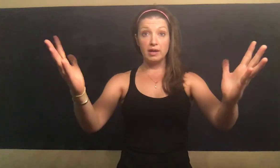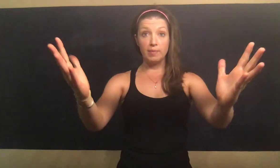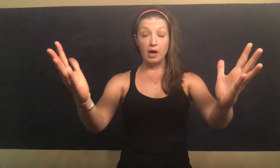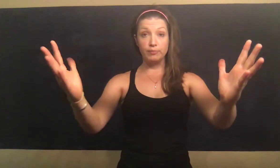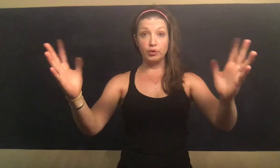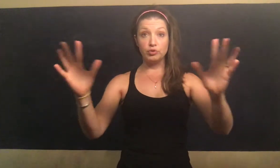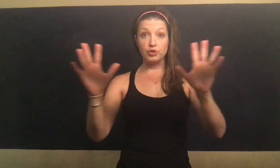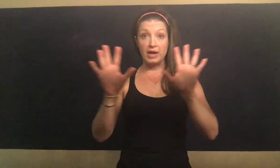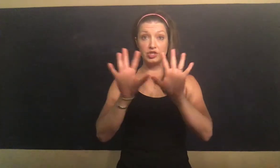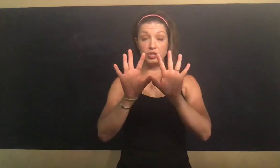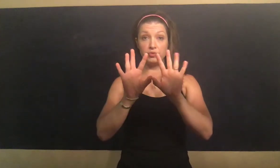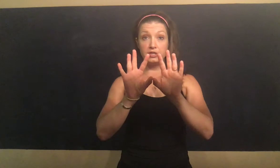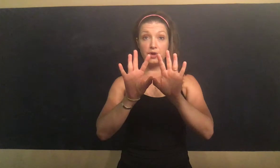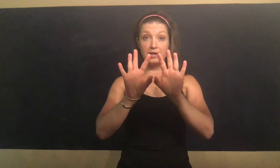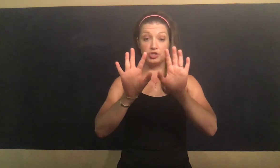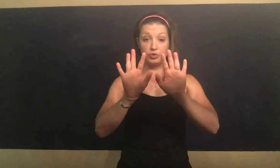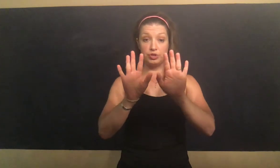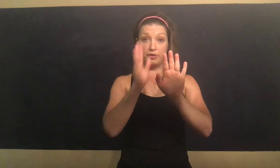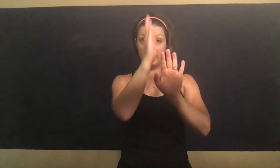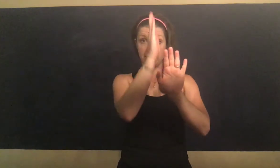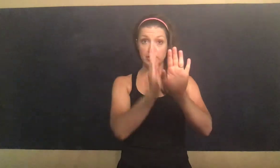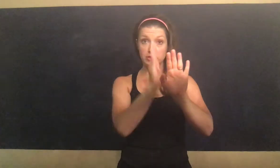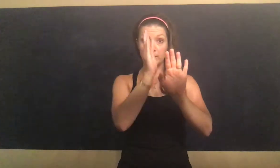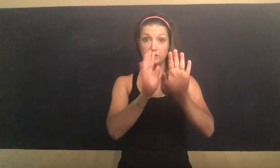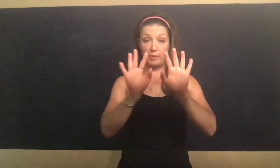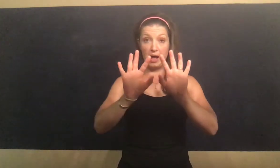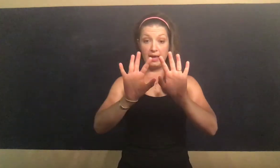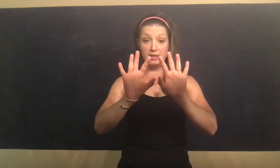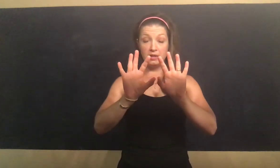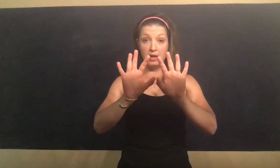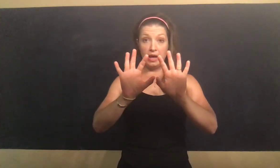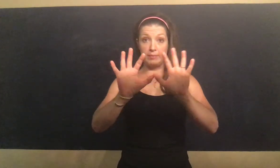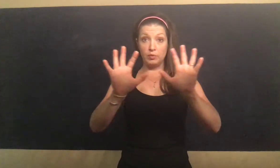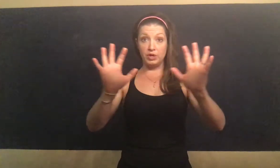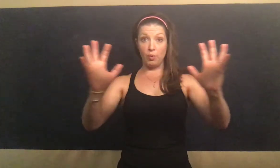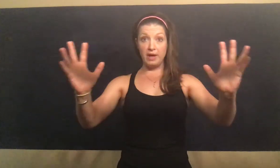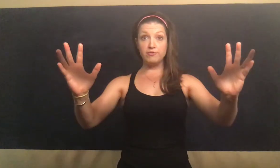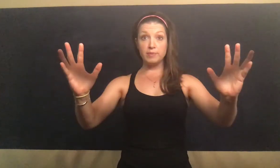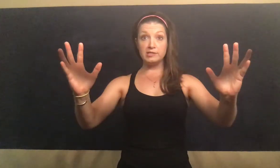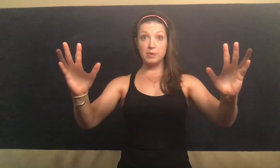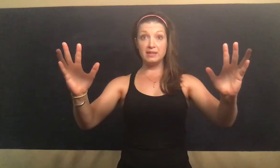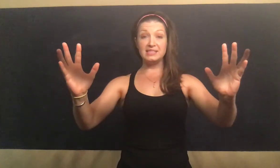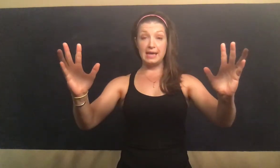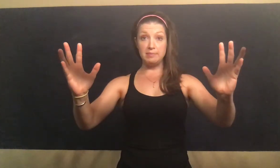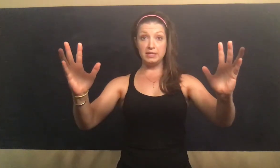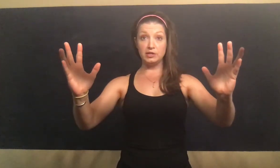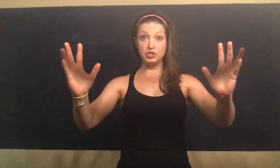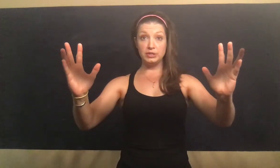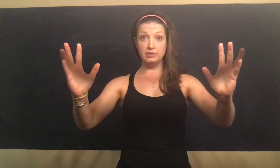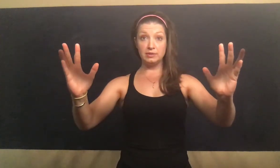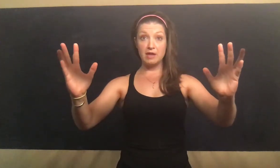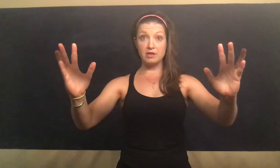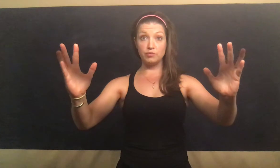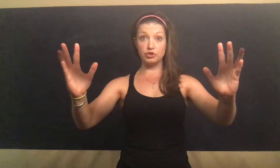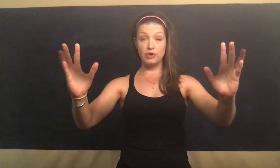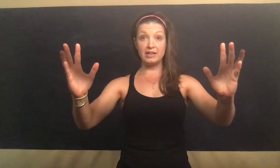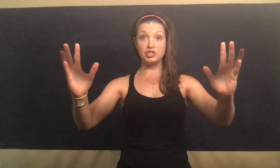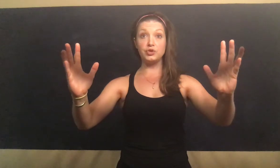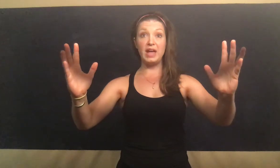about protraction and retraction, or you could think of, here's my spine. I'm going away from my spine. That's abduction. And then retraction or